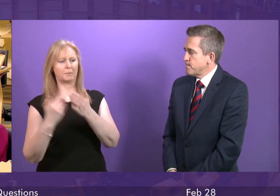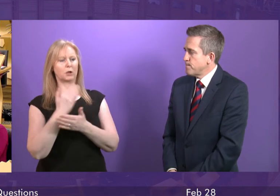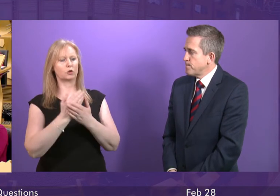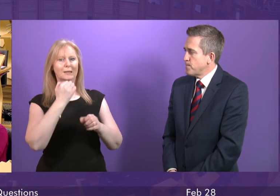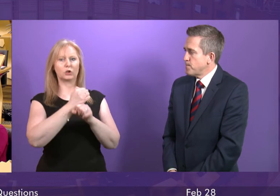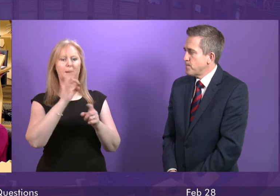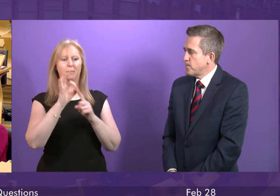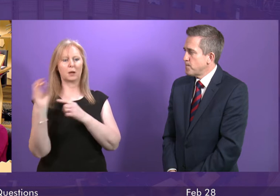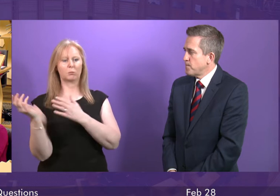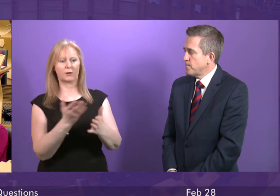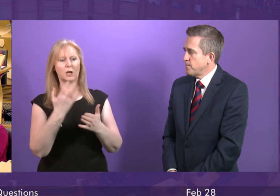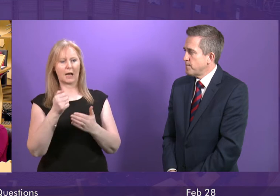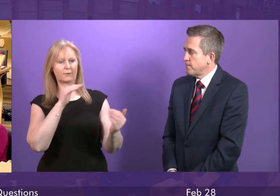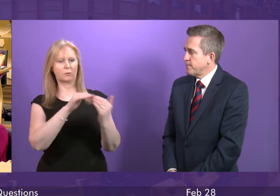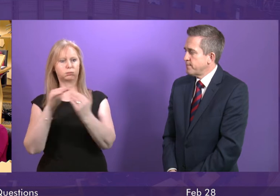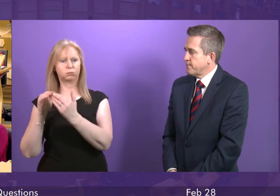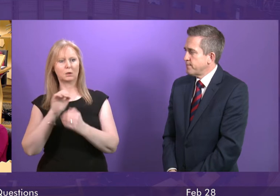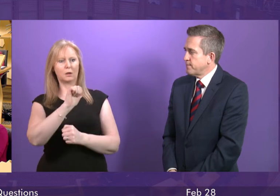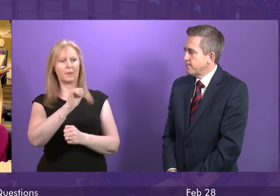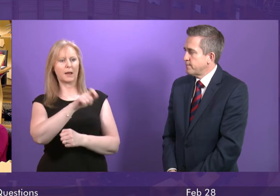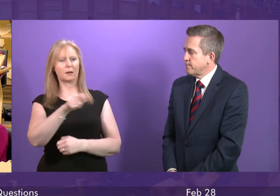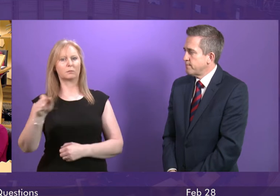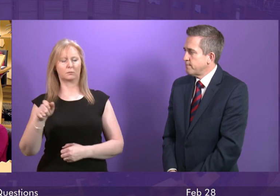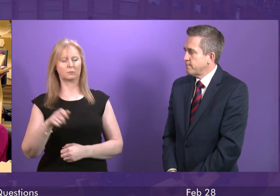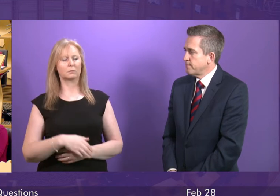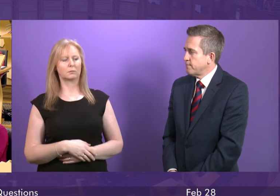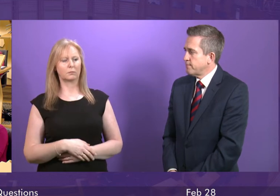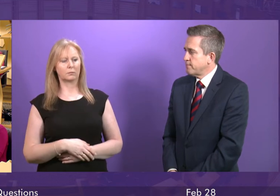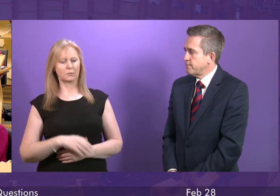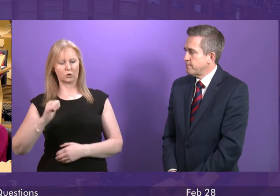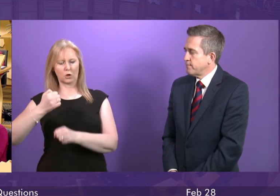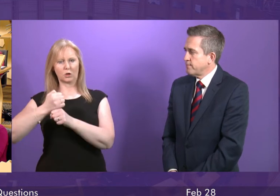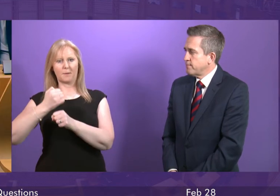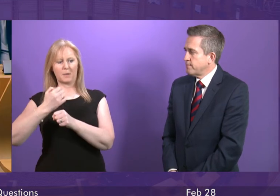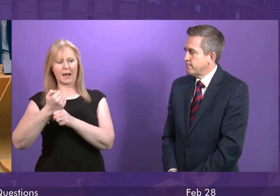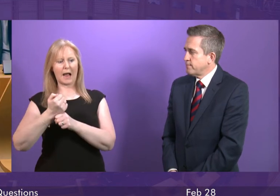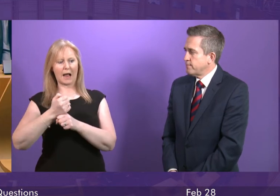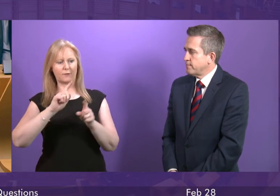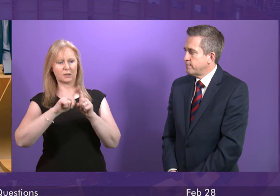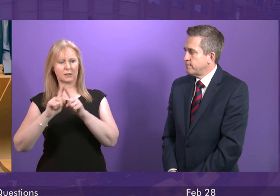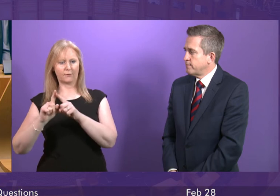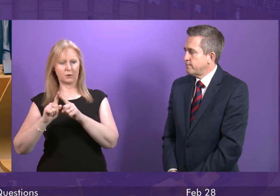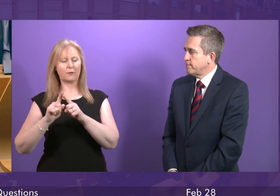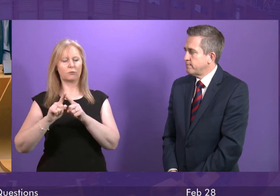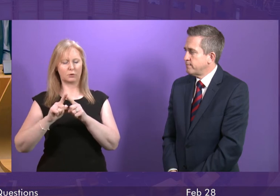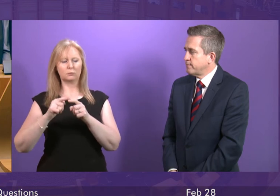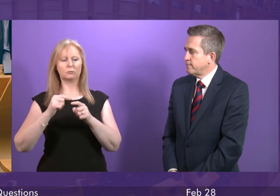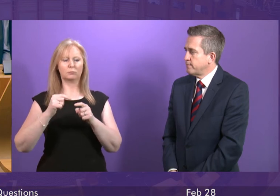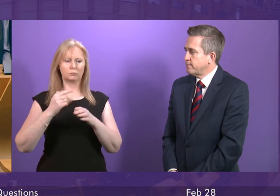patients that they serve. And as the member will be aware, the Scottish Government is taking a range of actions from increasing places at